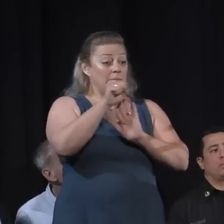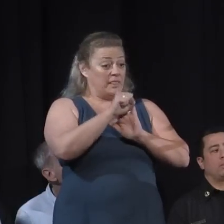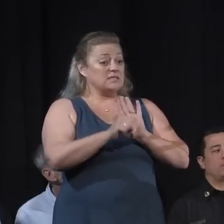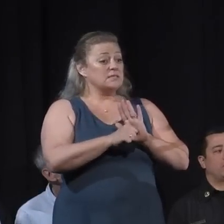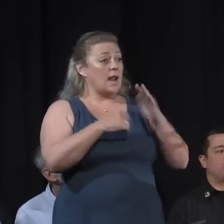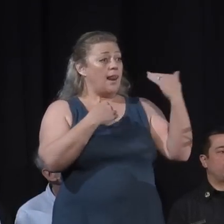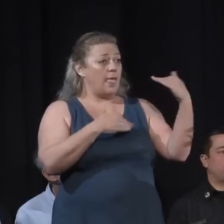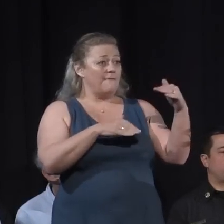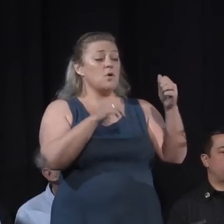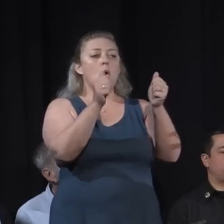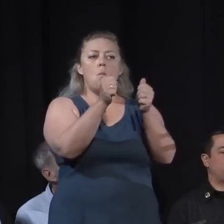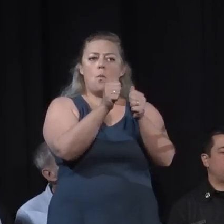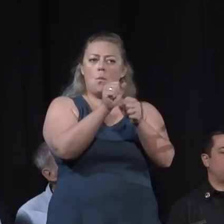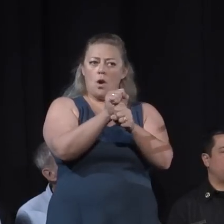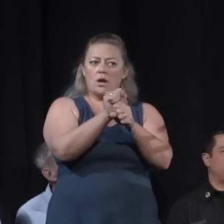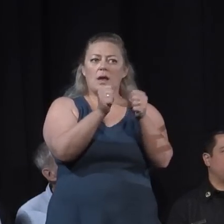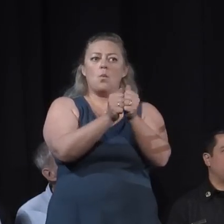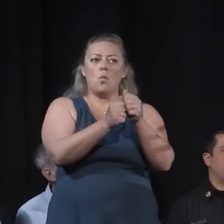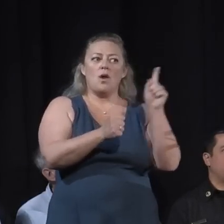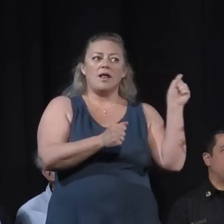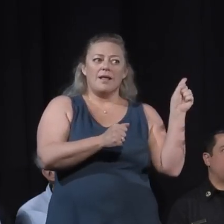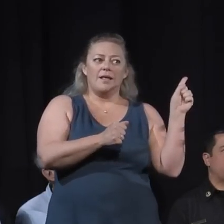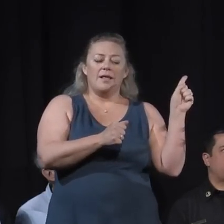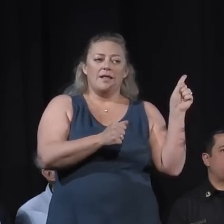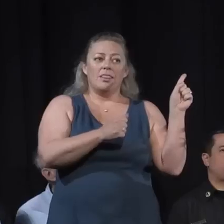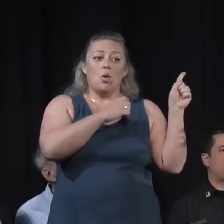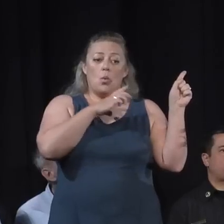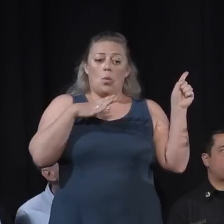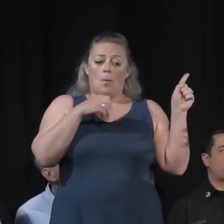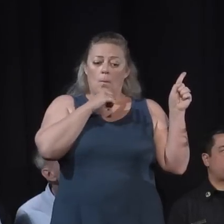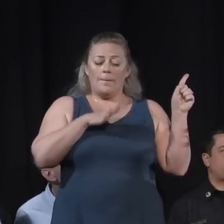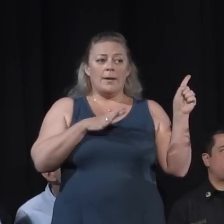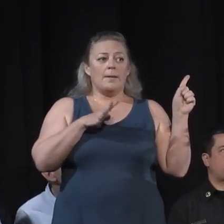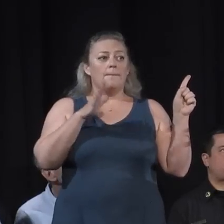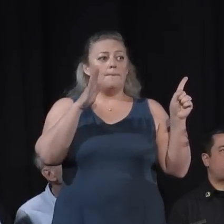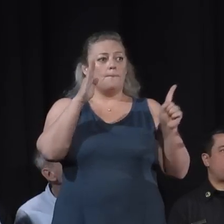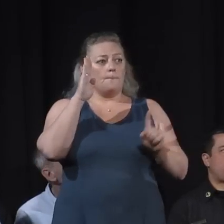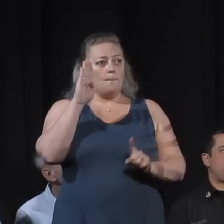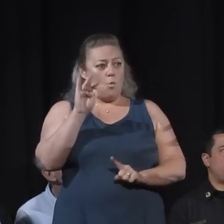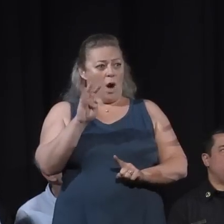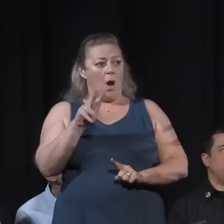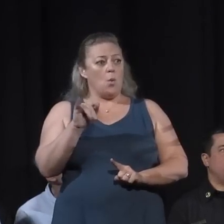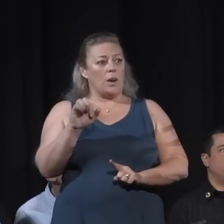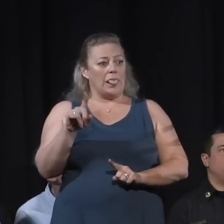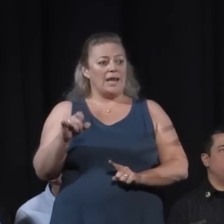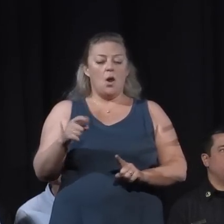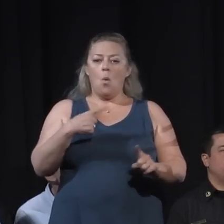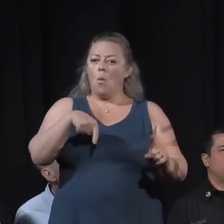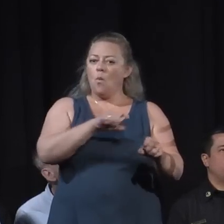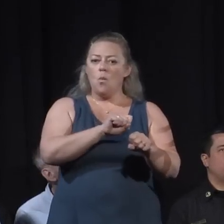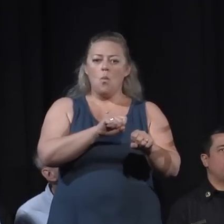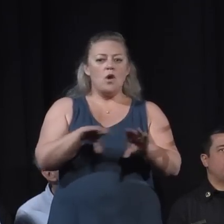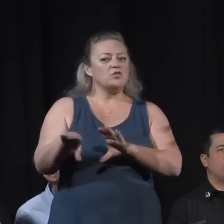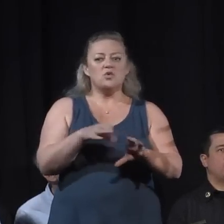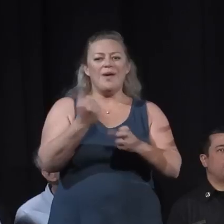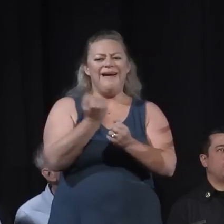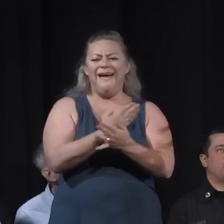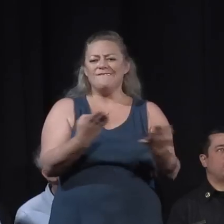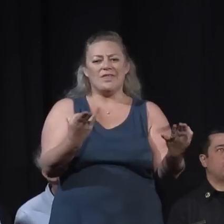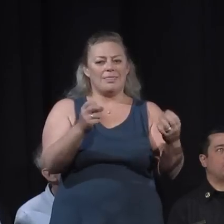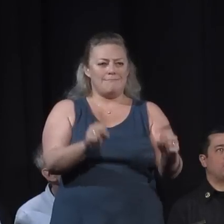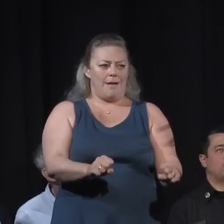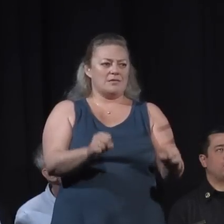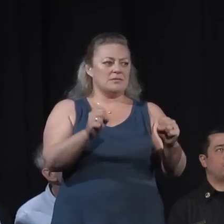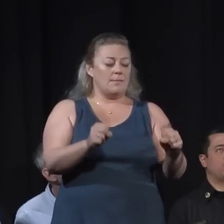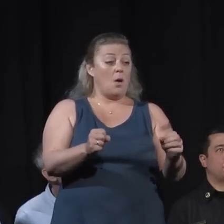Congresswoman Brownlee's office and the Congresswoman herself, we are going to do everything possible. One of the things we know, though, that